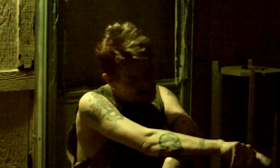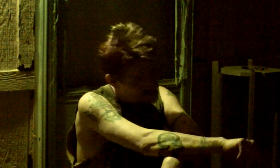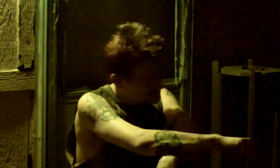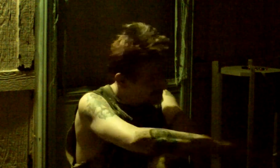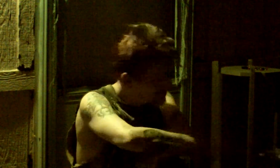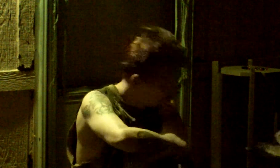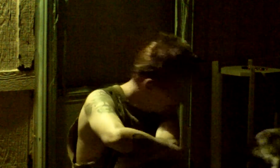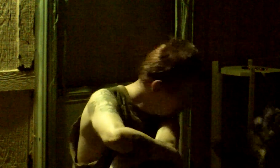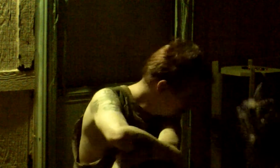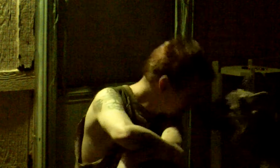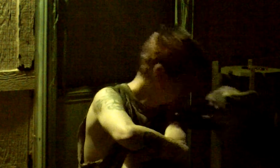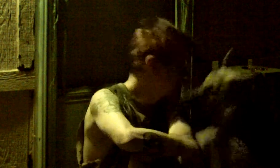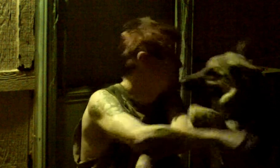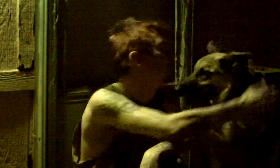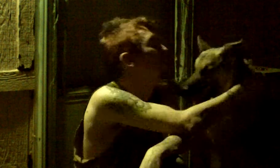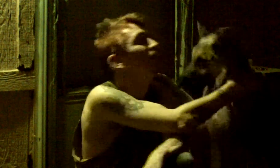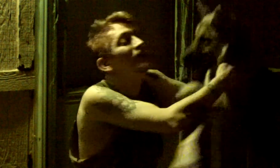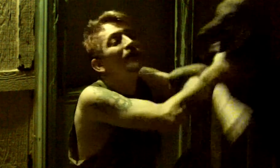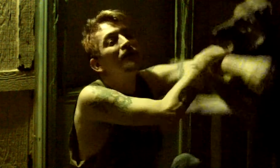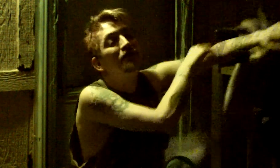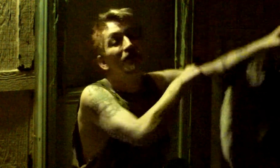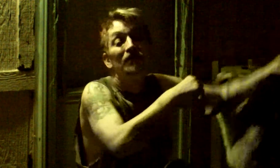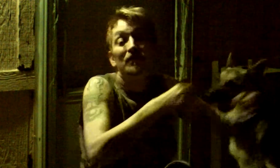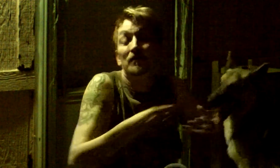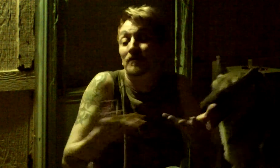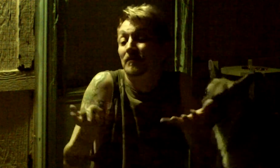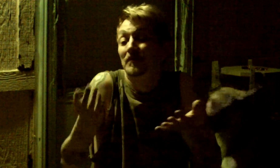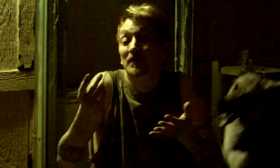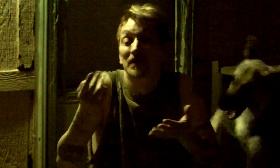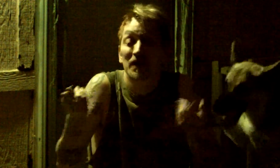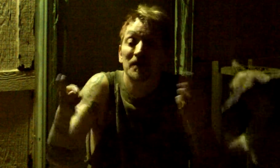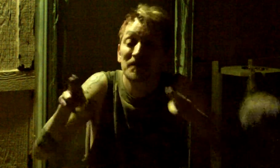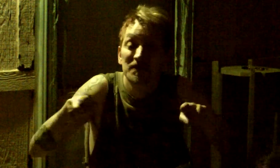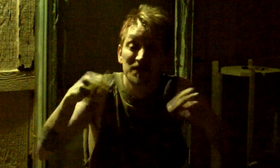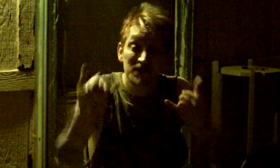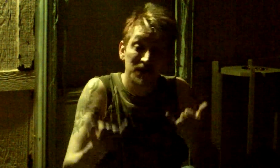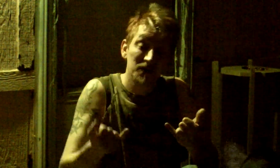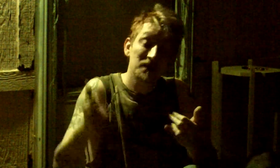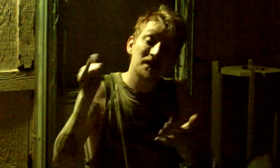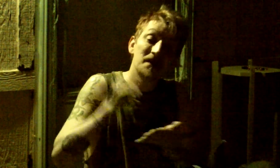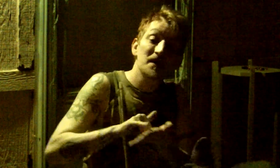What happens now that I've found you?